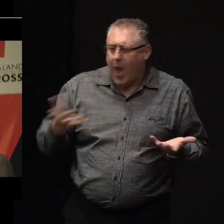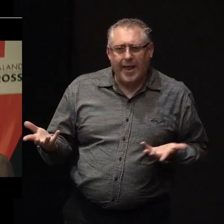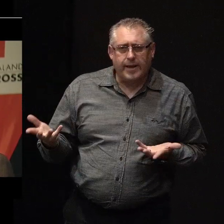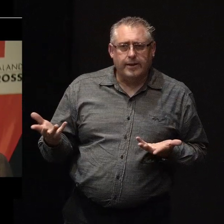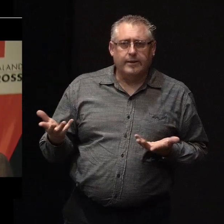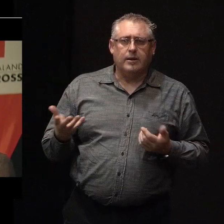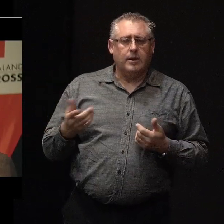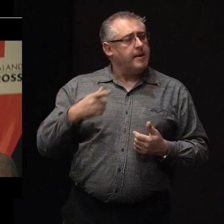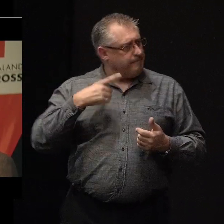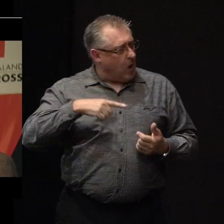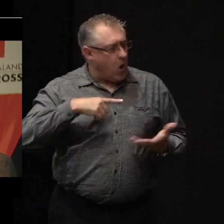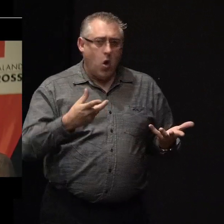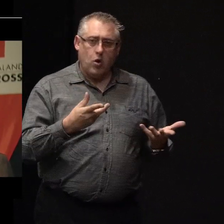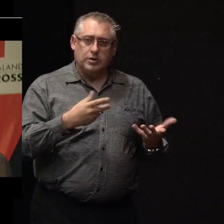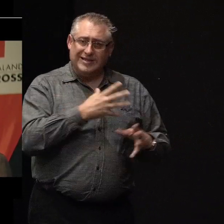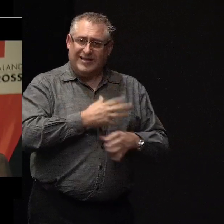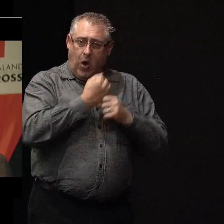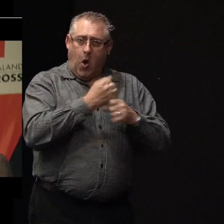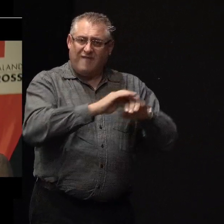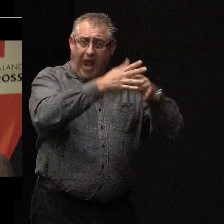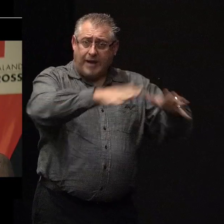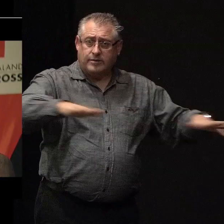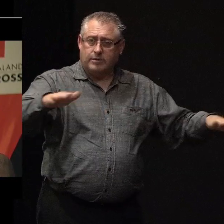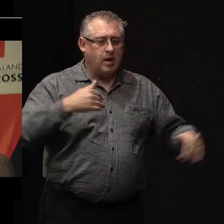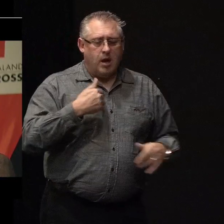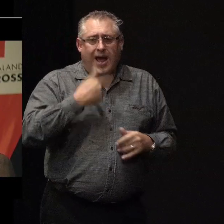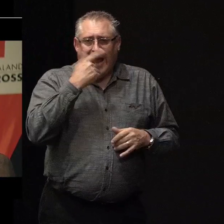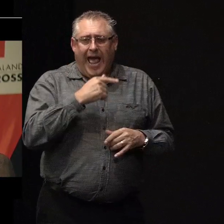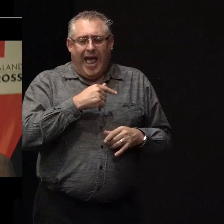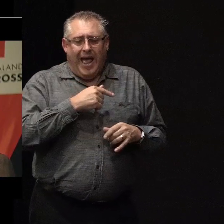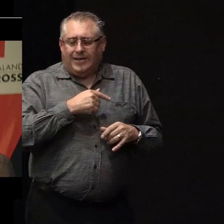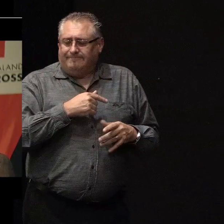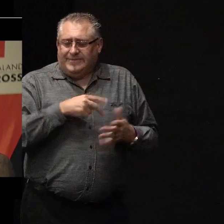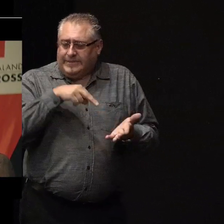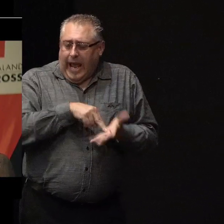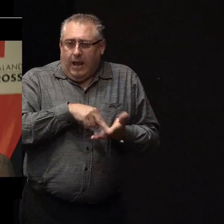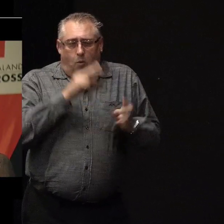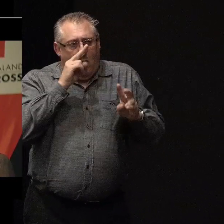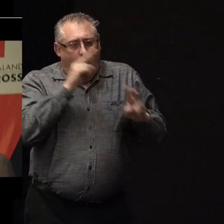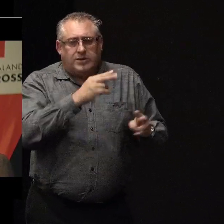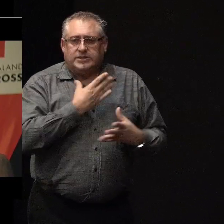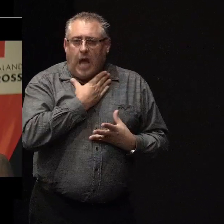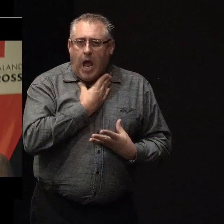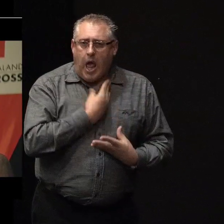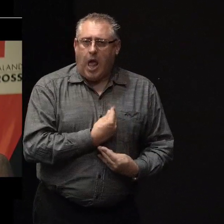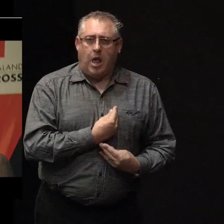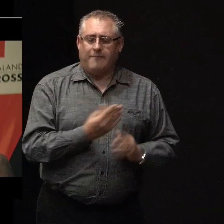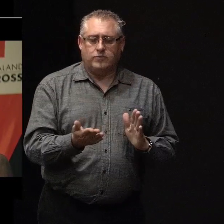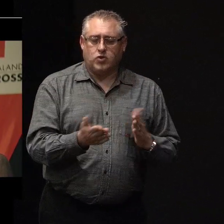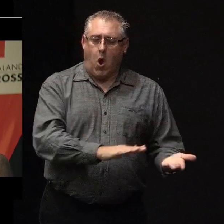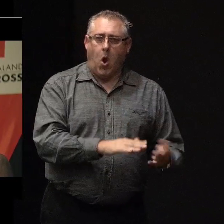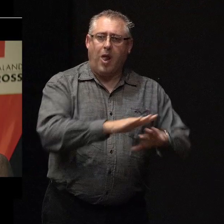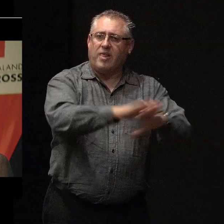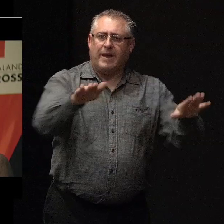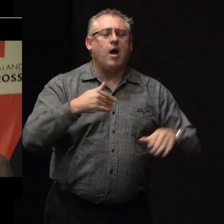Because they survived the flood, but I just can't bear to watch them starve and die in the paddocks. It's not